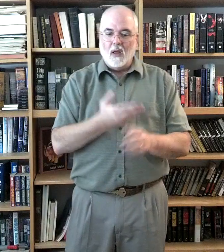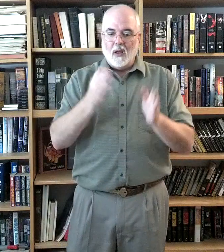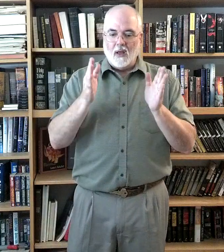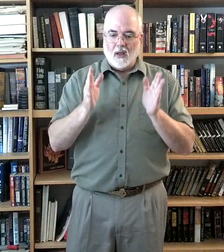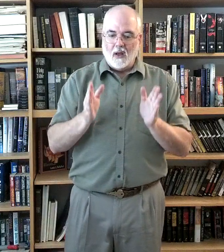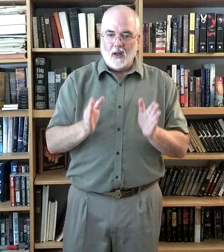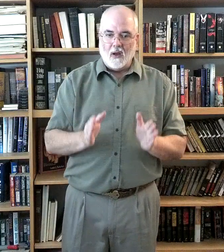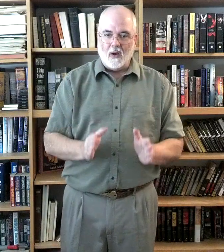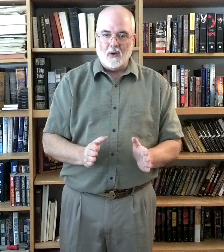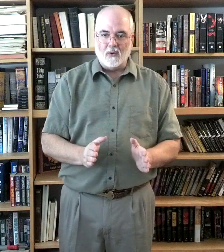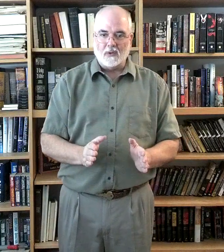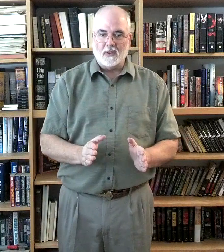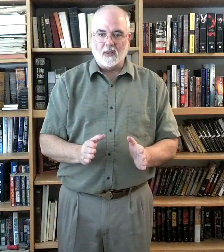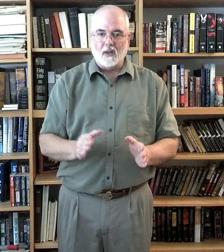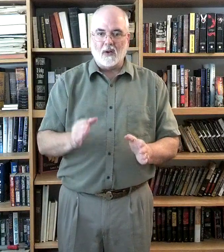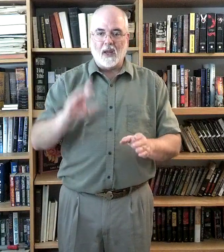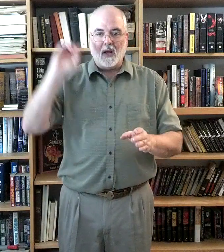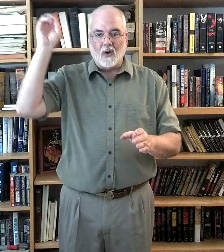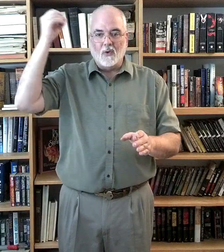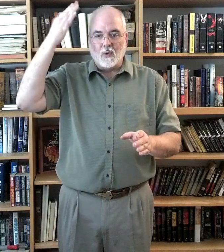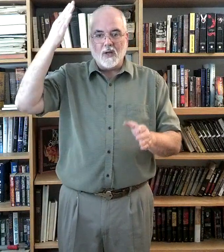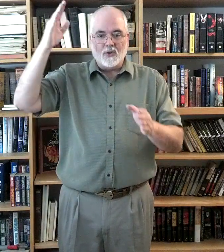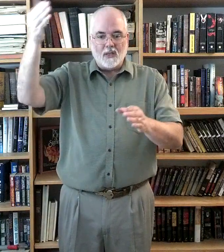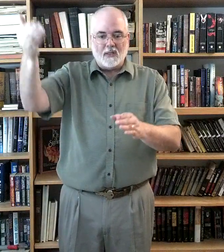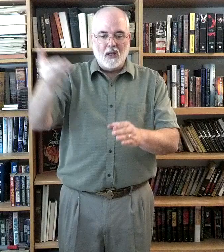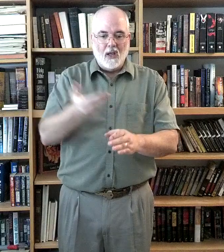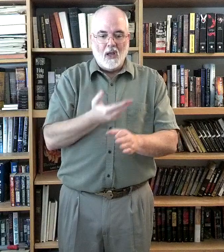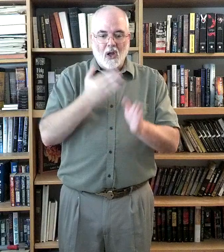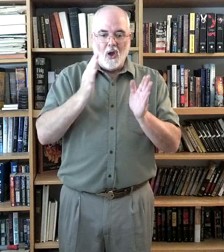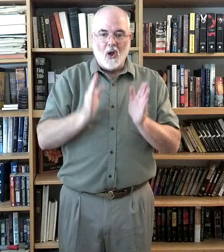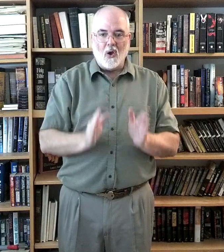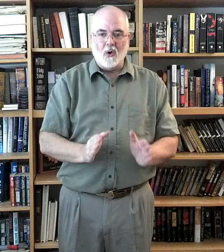Welcome host. Okay? Gracious host.